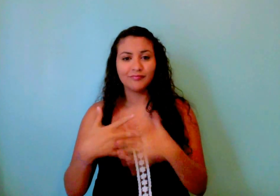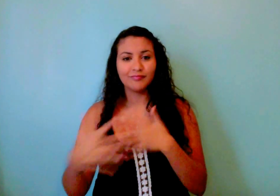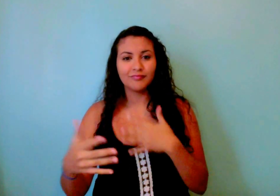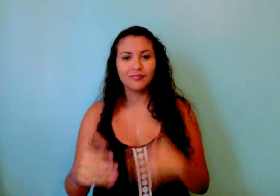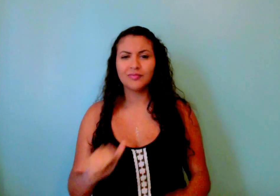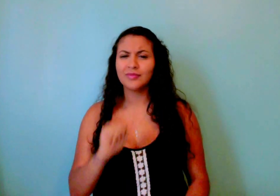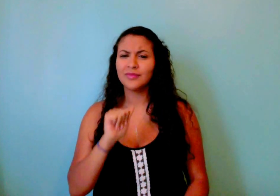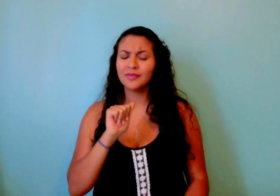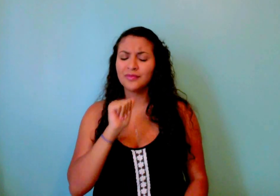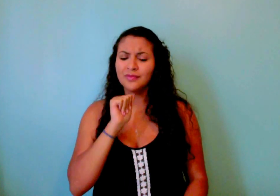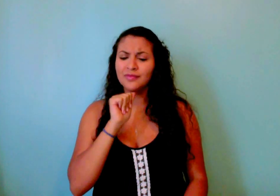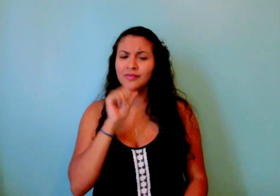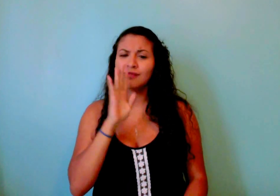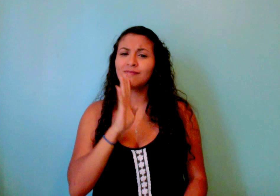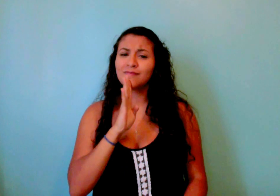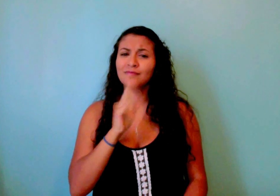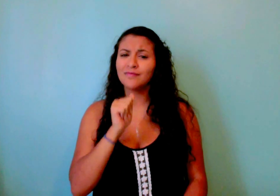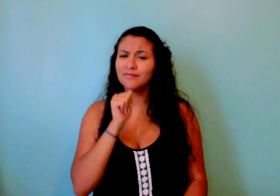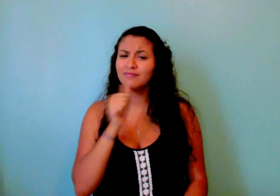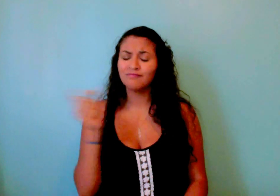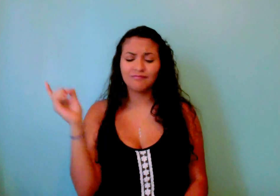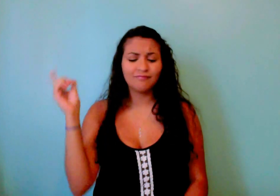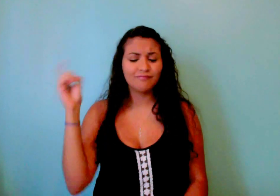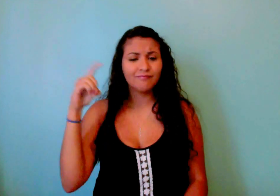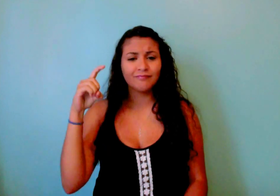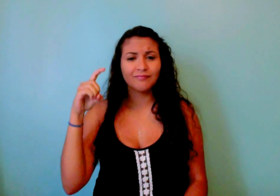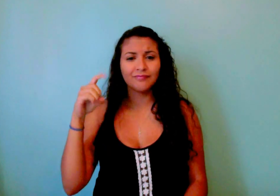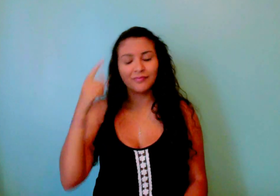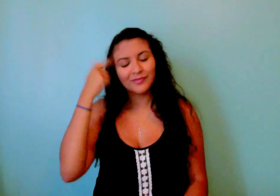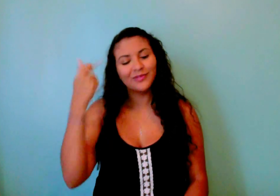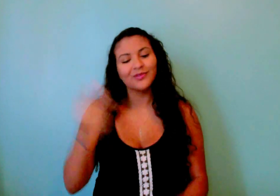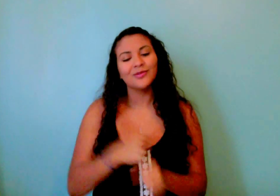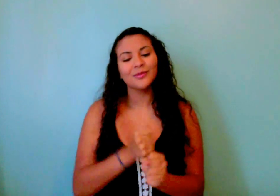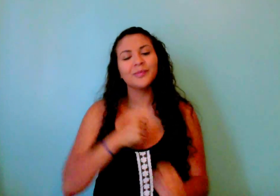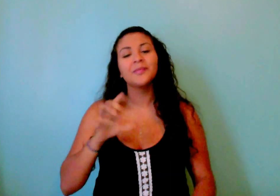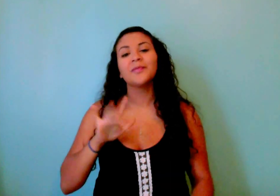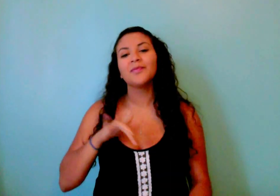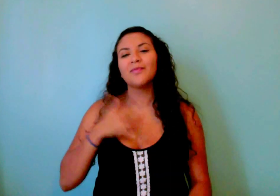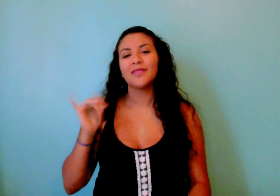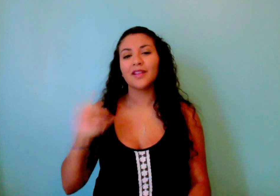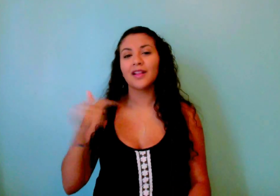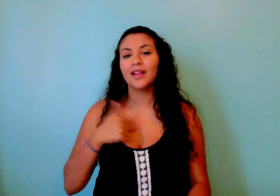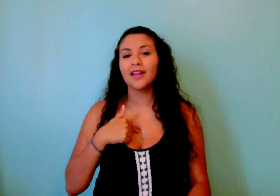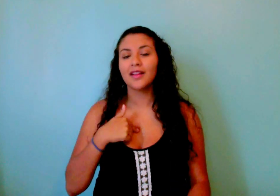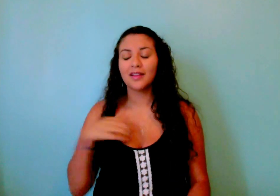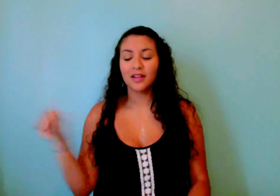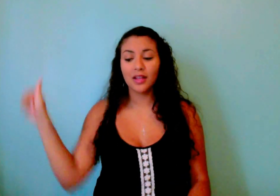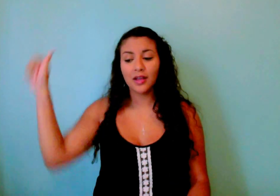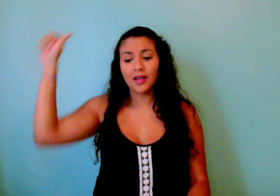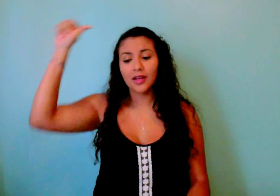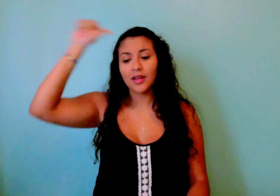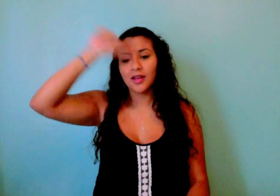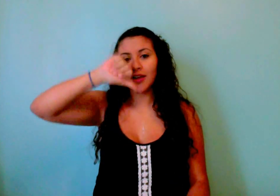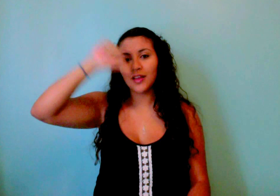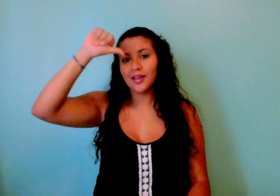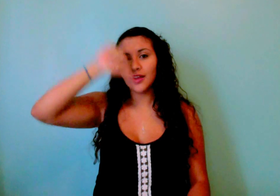We don't have to say a word Cause you make me feel like I'm intoxicated